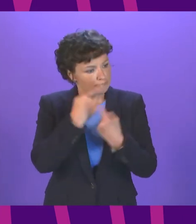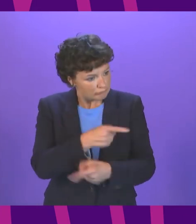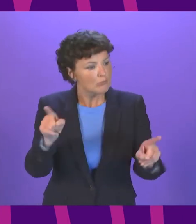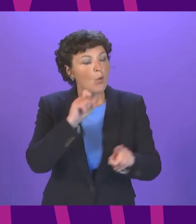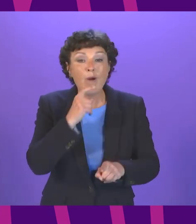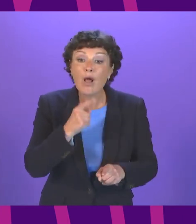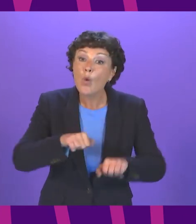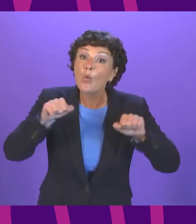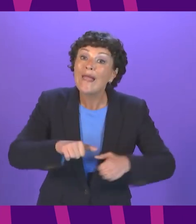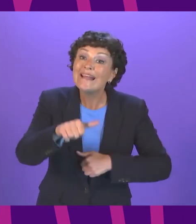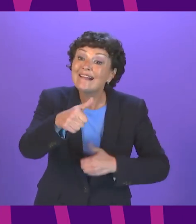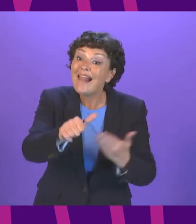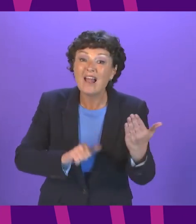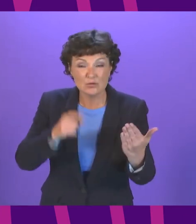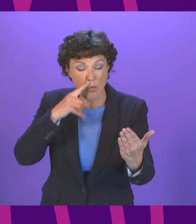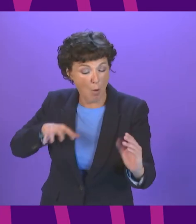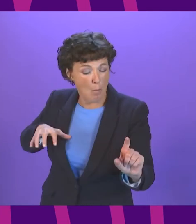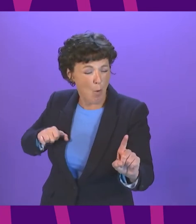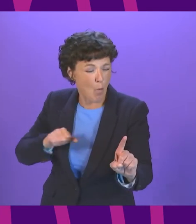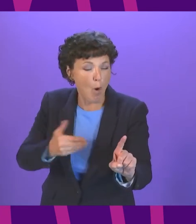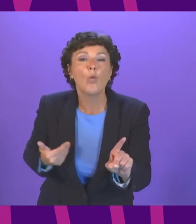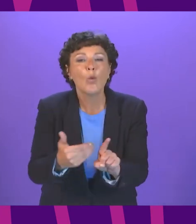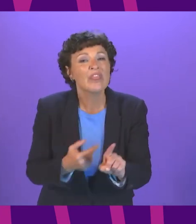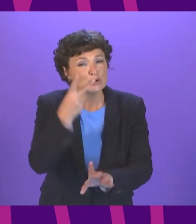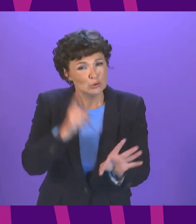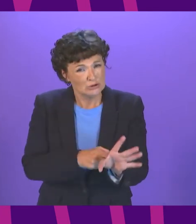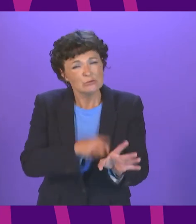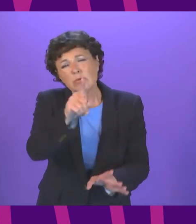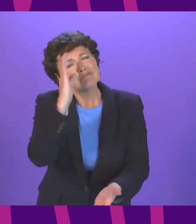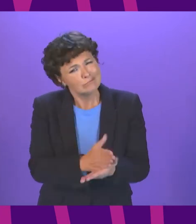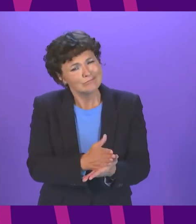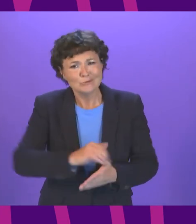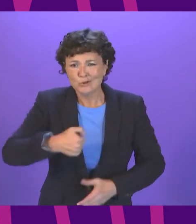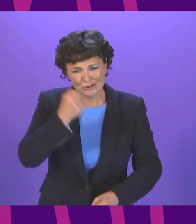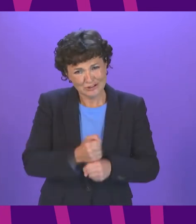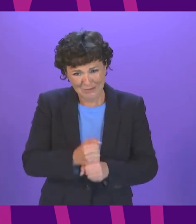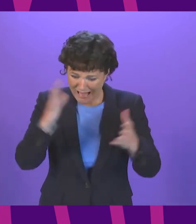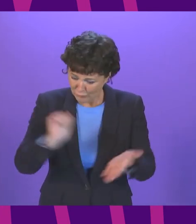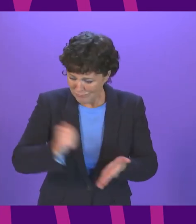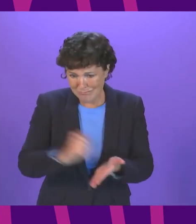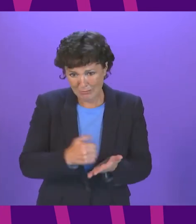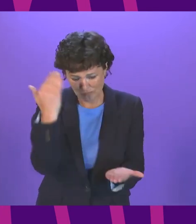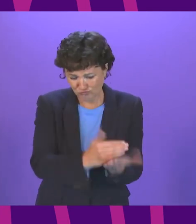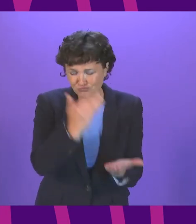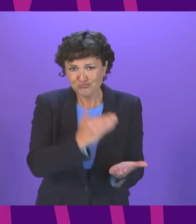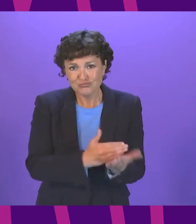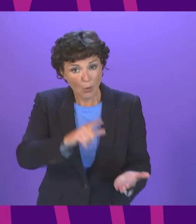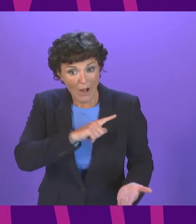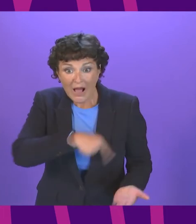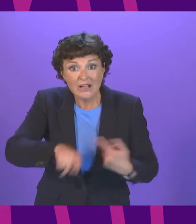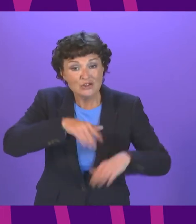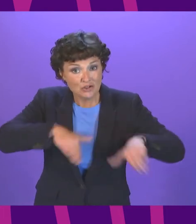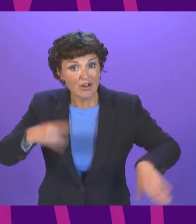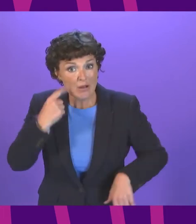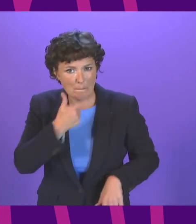but I want to know how the Scottish government needs to immediately publish it's working on this in full because children and young people deserve